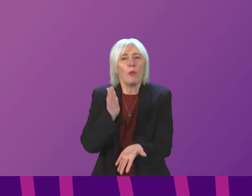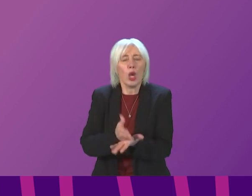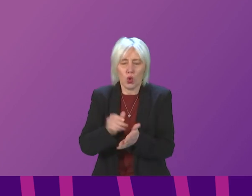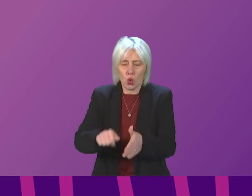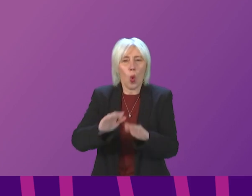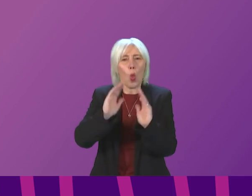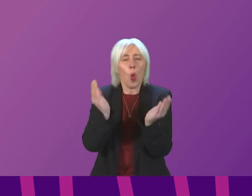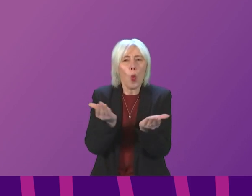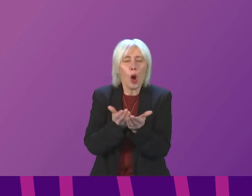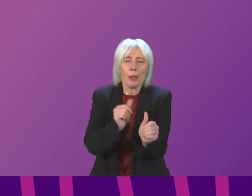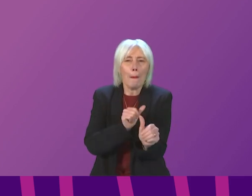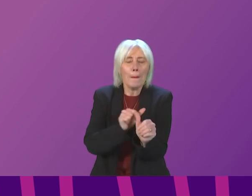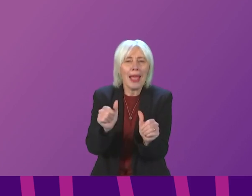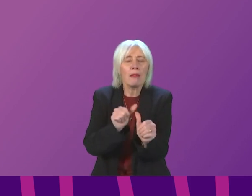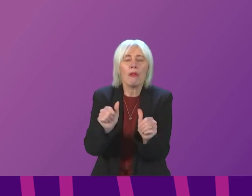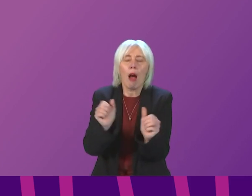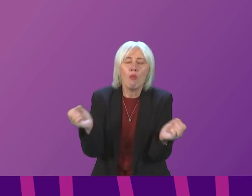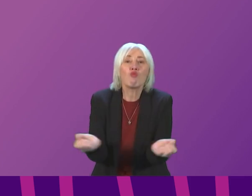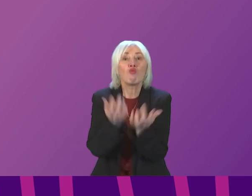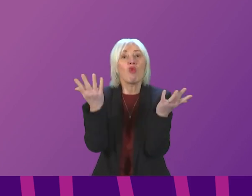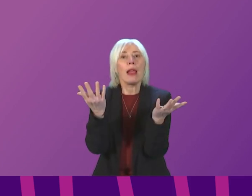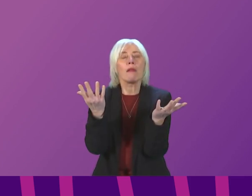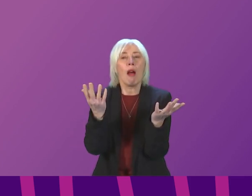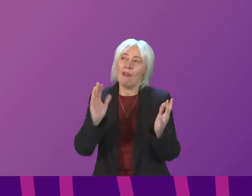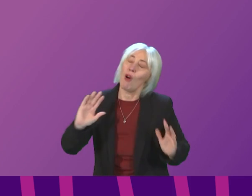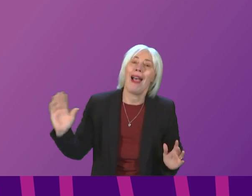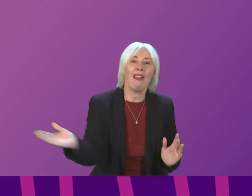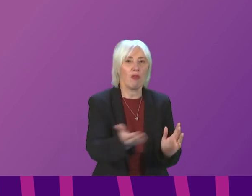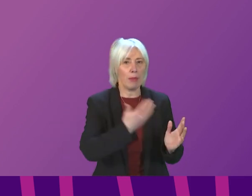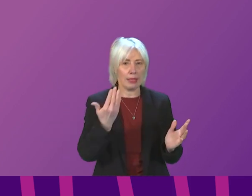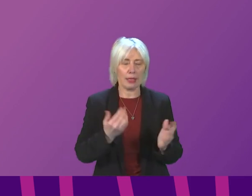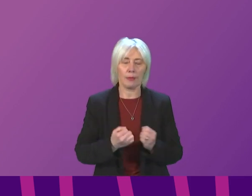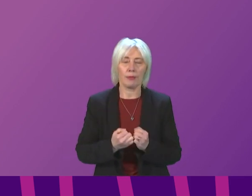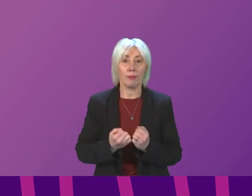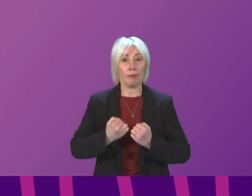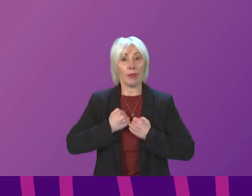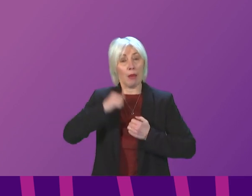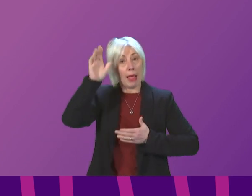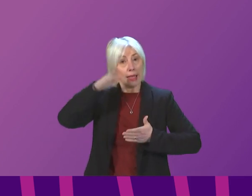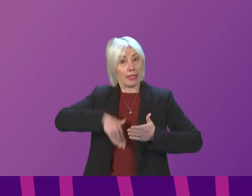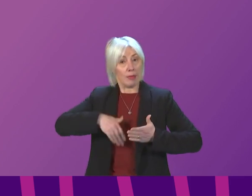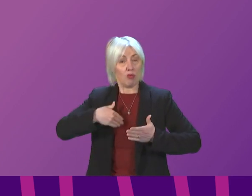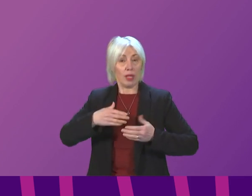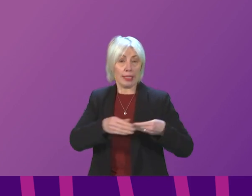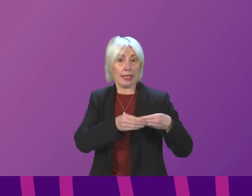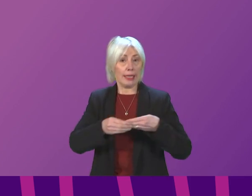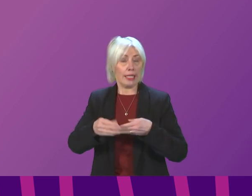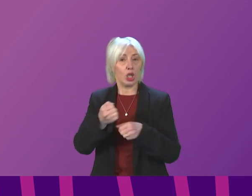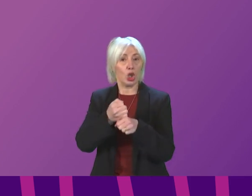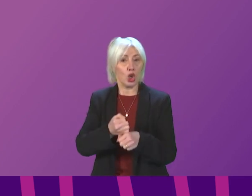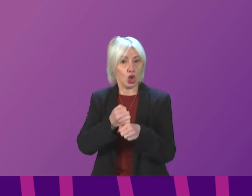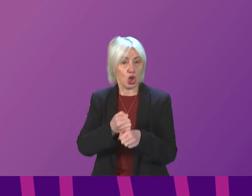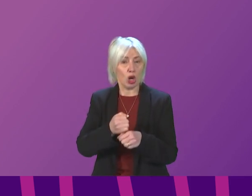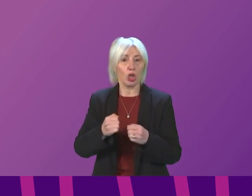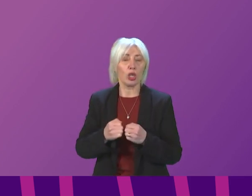and brighter place for all? My experience as a church leader, both in